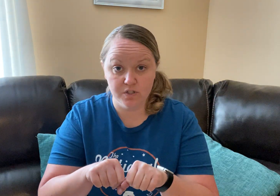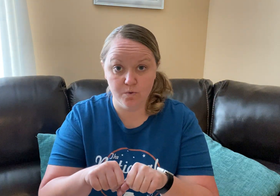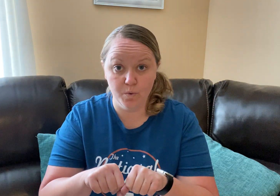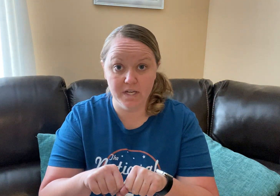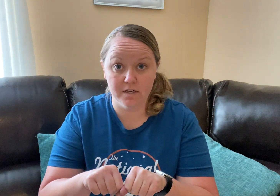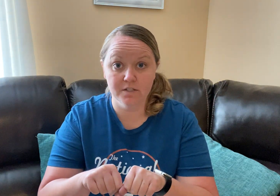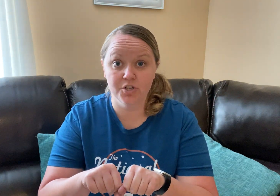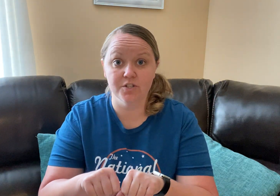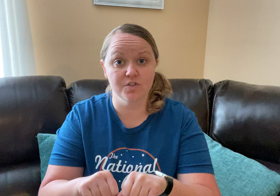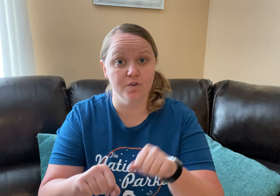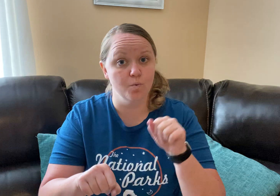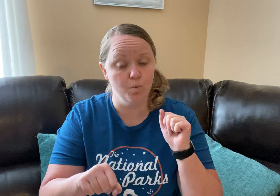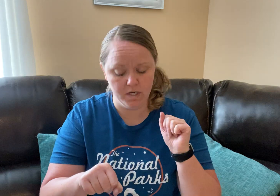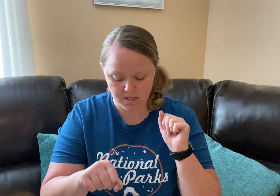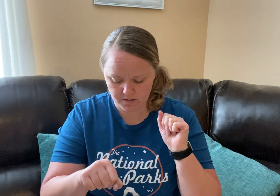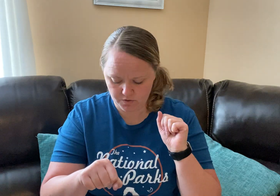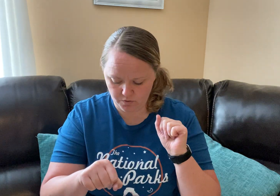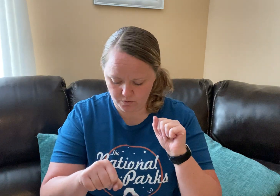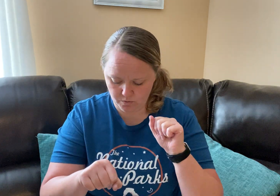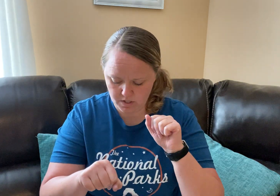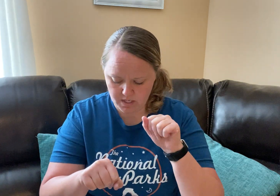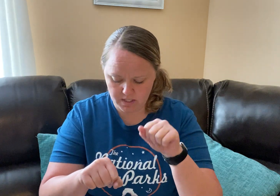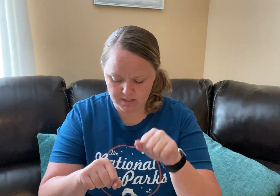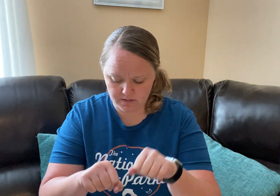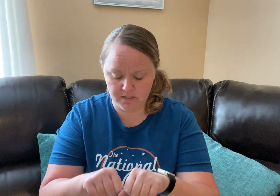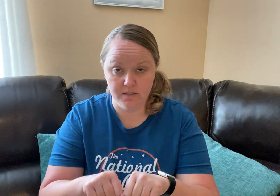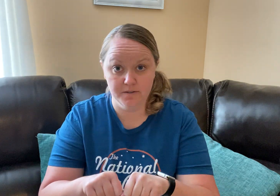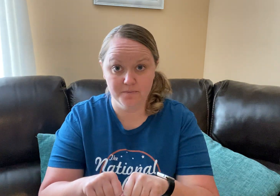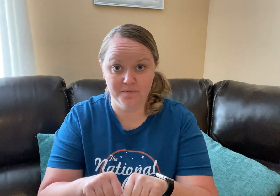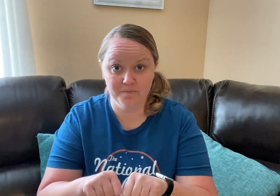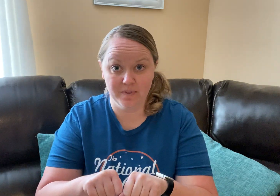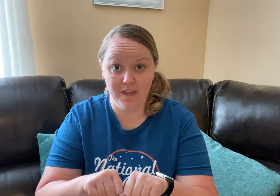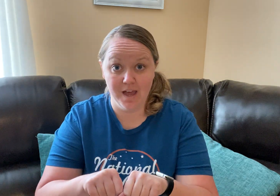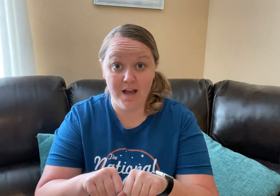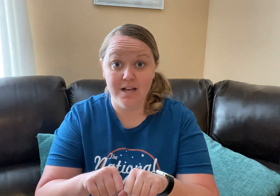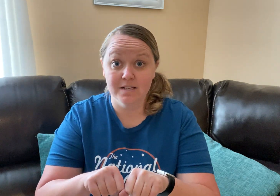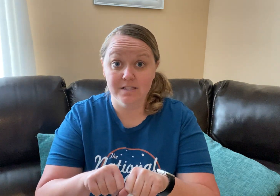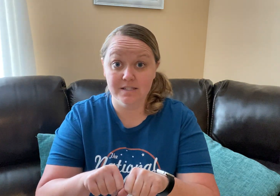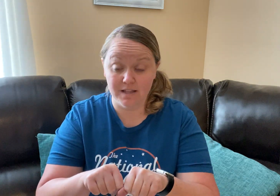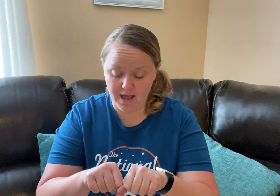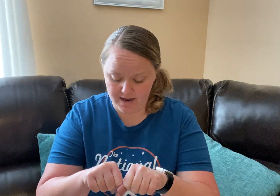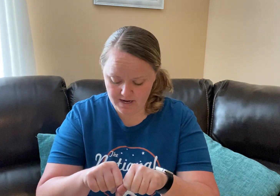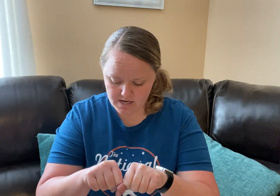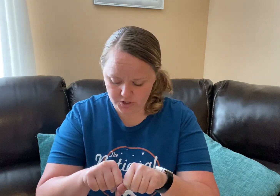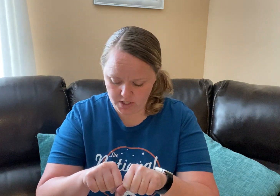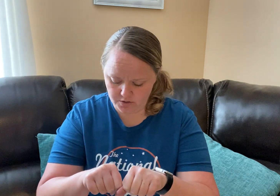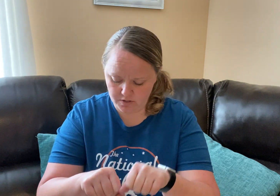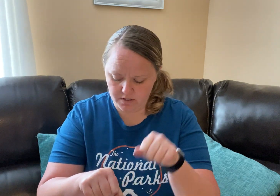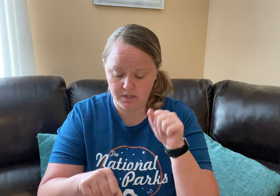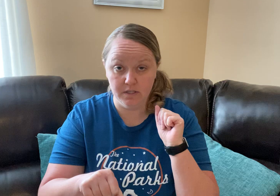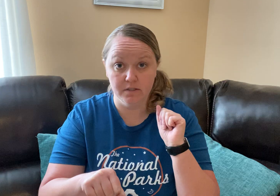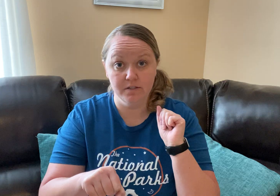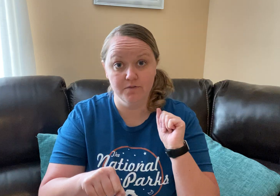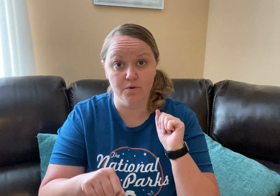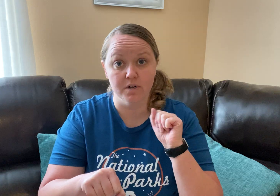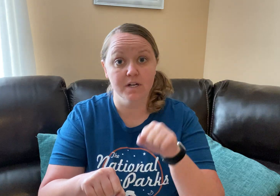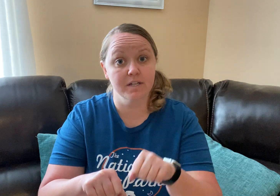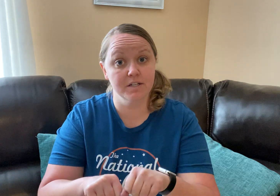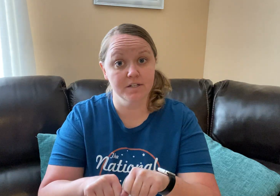Swing, change the w to t. Sly, change the ul for c.